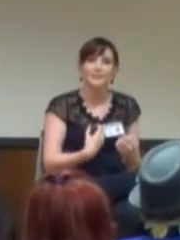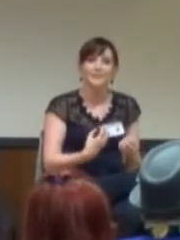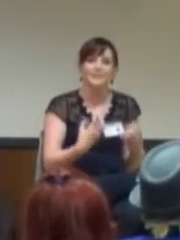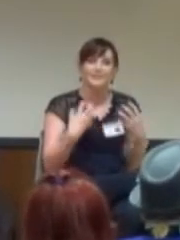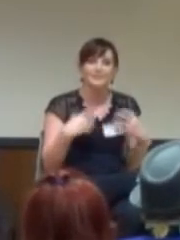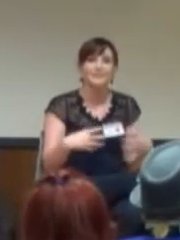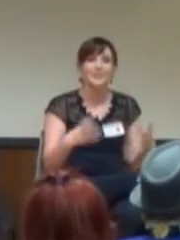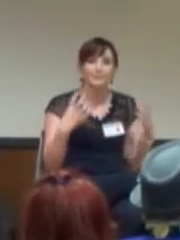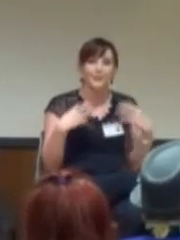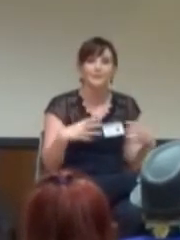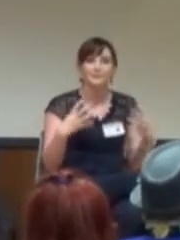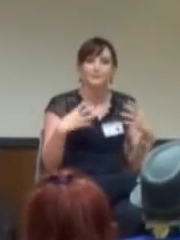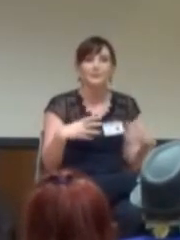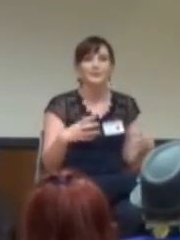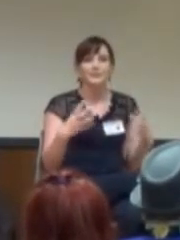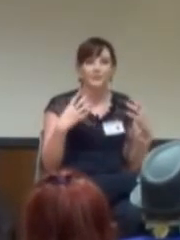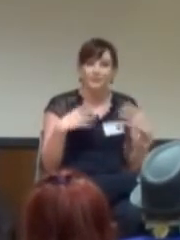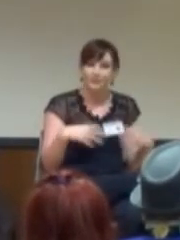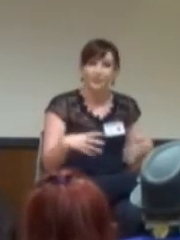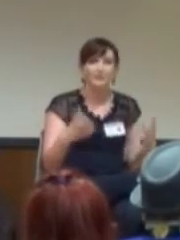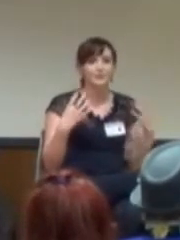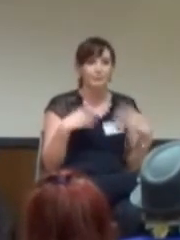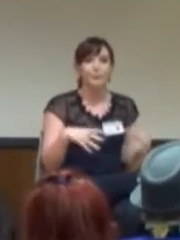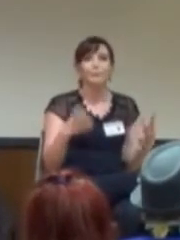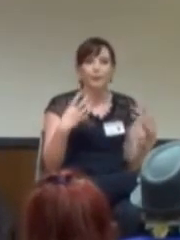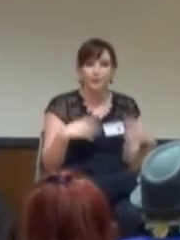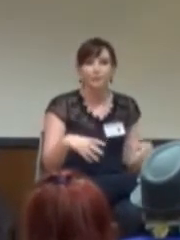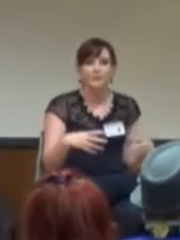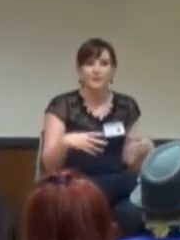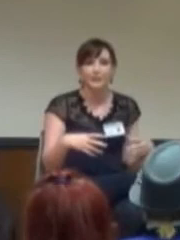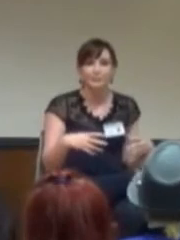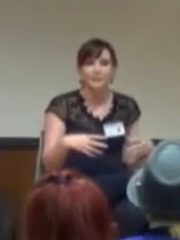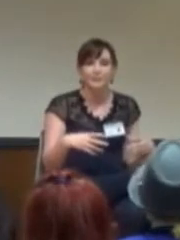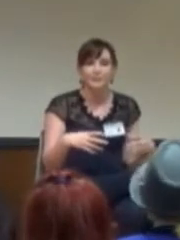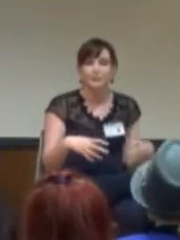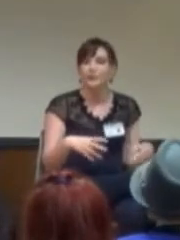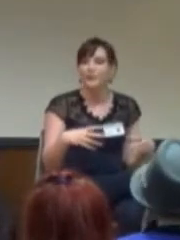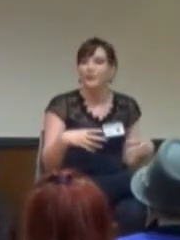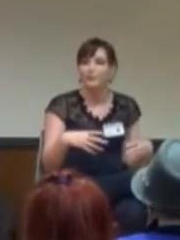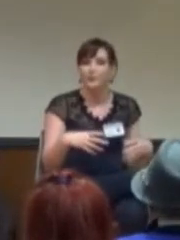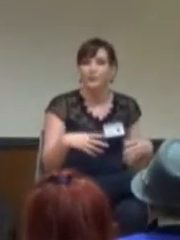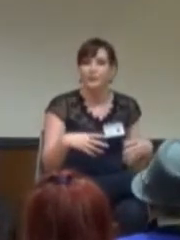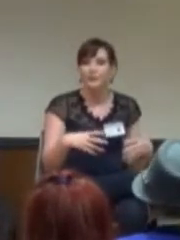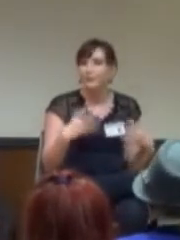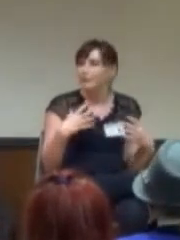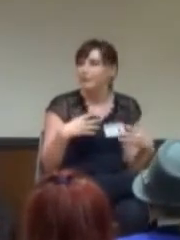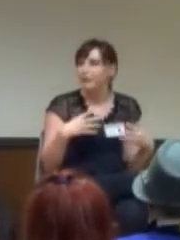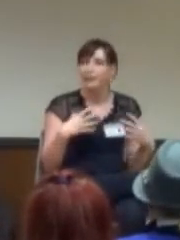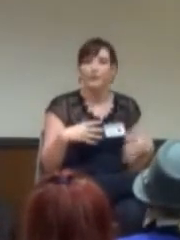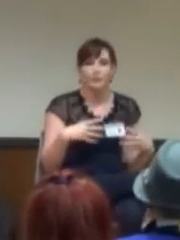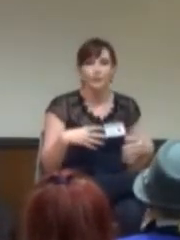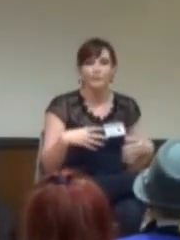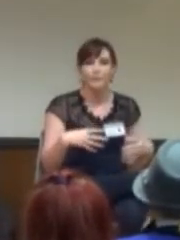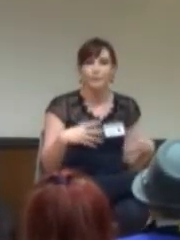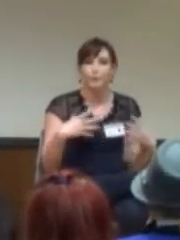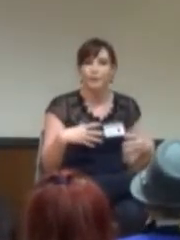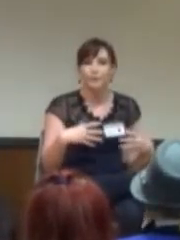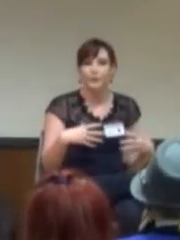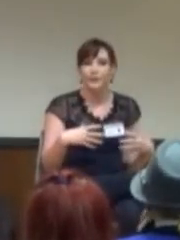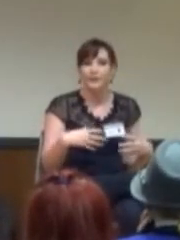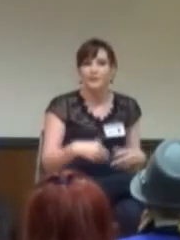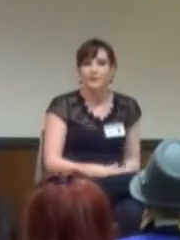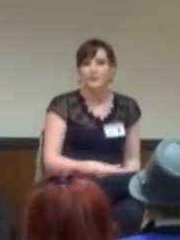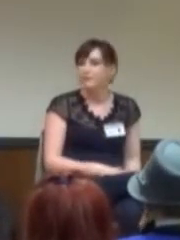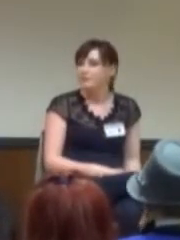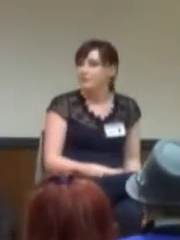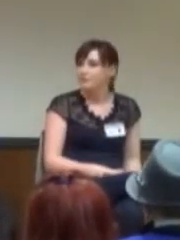bleed in and take effect if you're constantly bombarded with stuff. Especially if you're, like, you get a lot of traffic for what